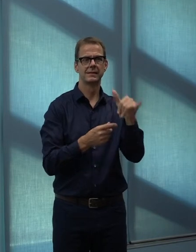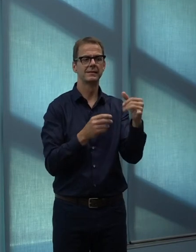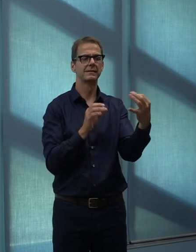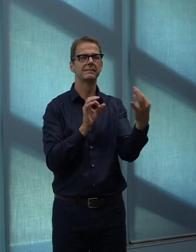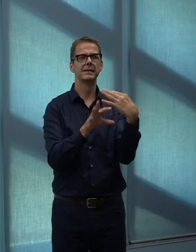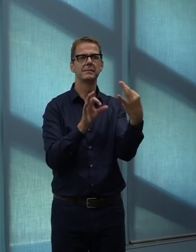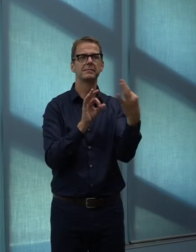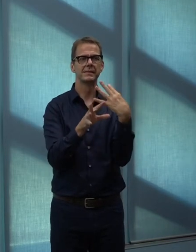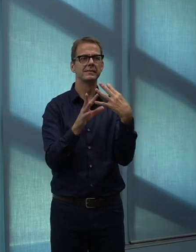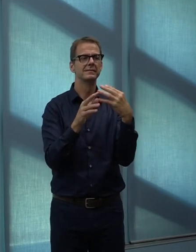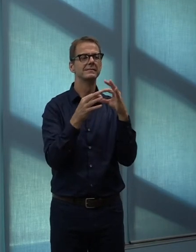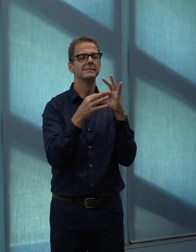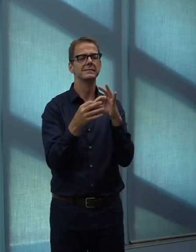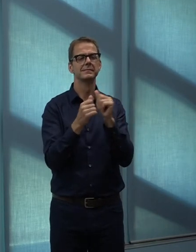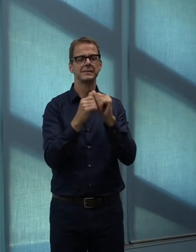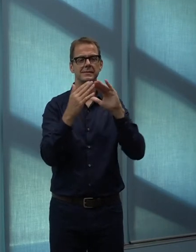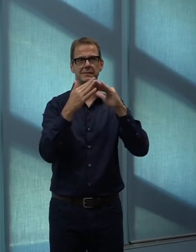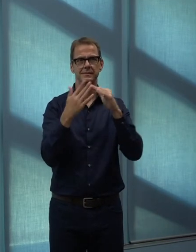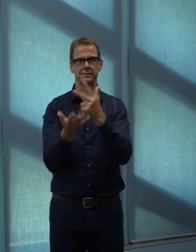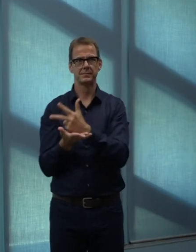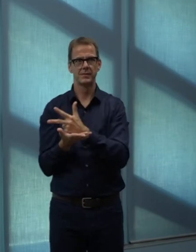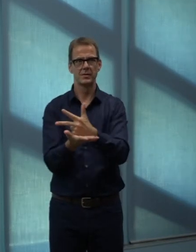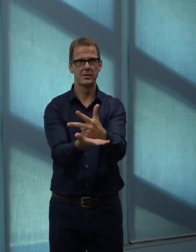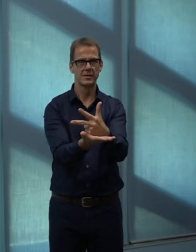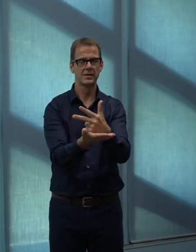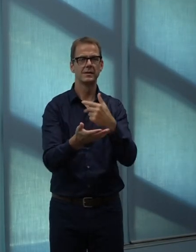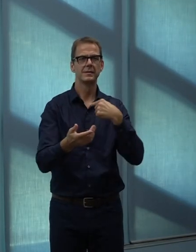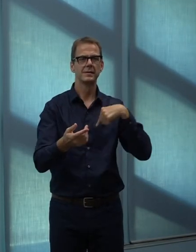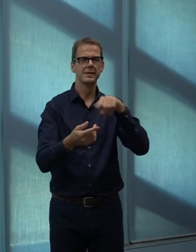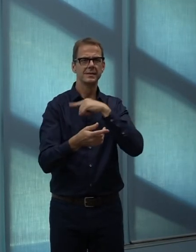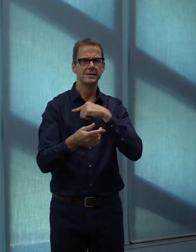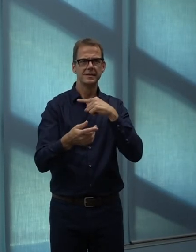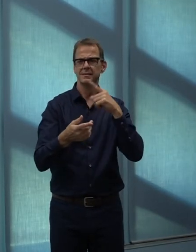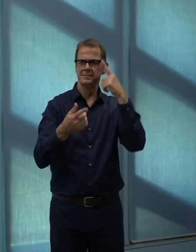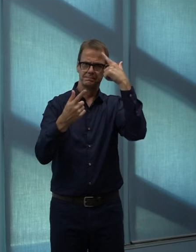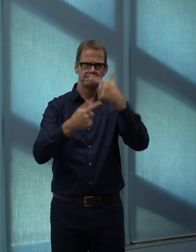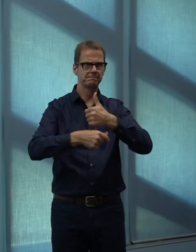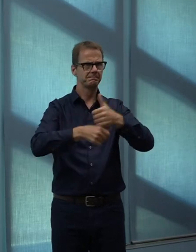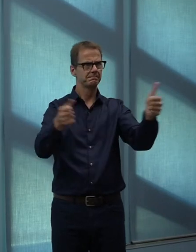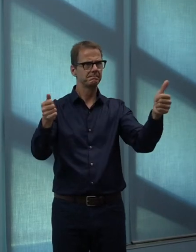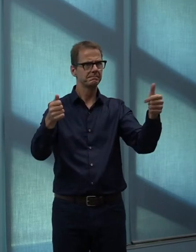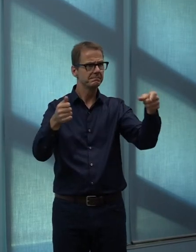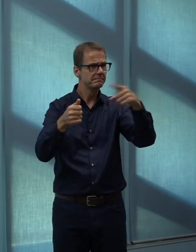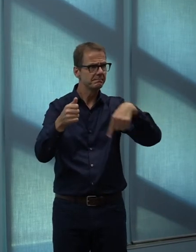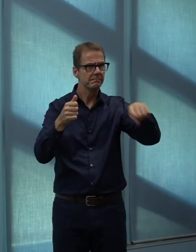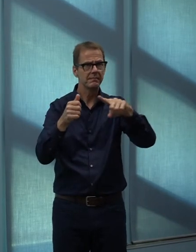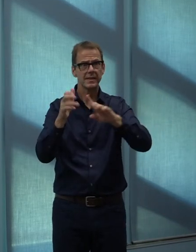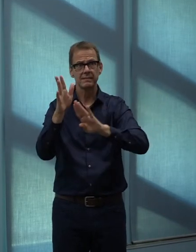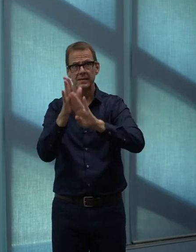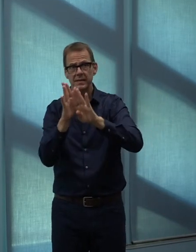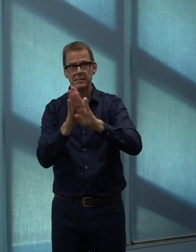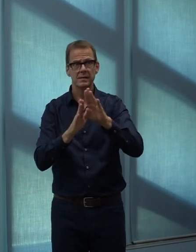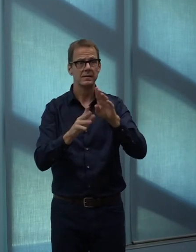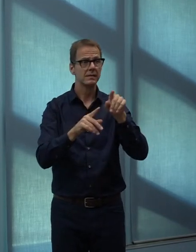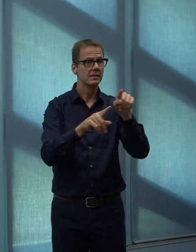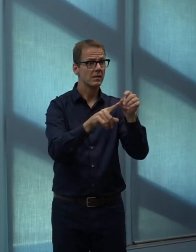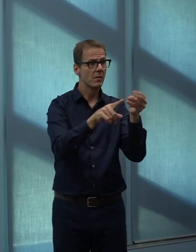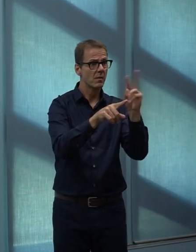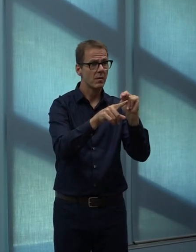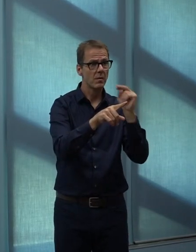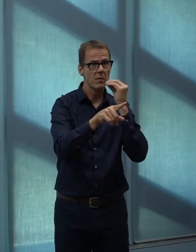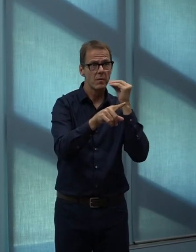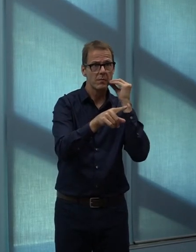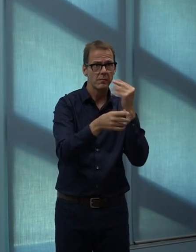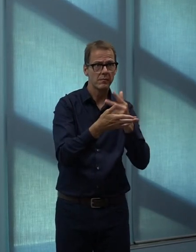provide for their properties based on the lifestyle, the business or activities. Under the new rules, accessible parking will